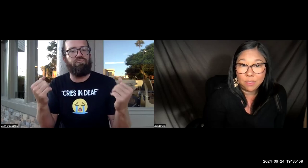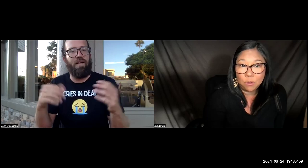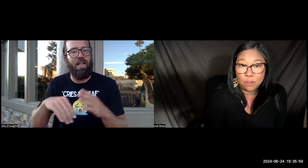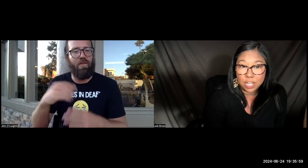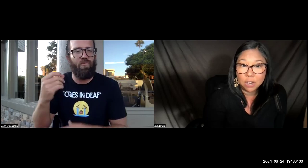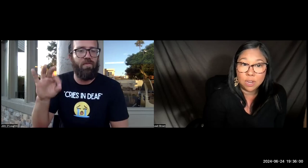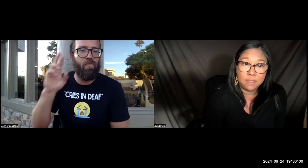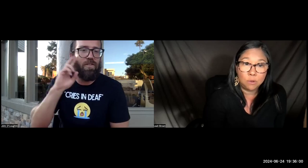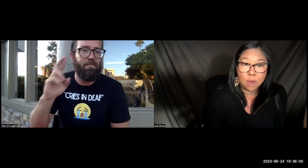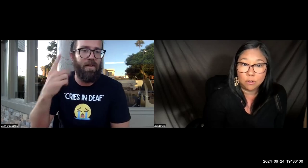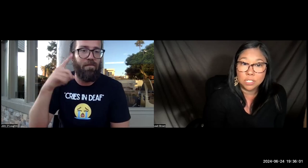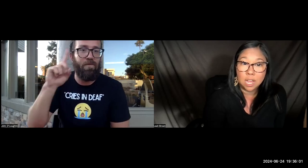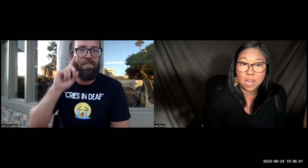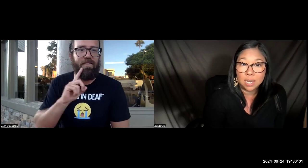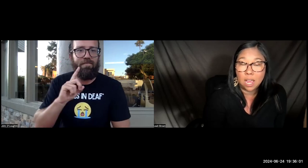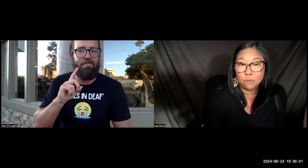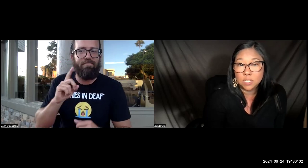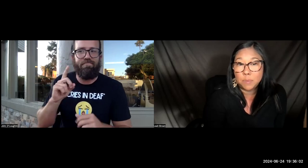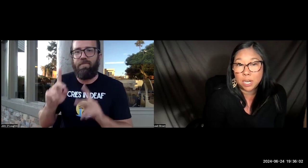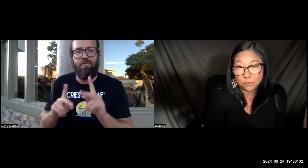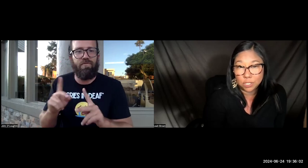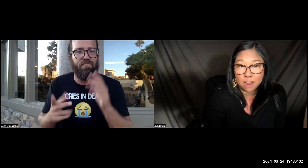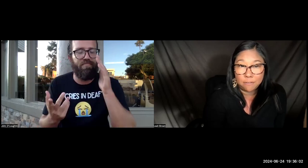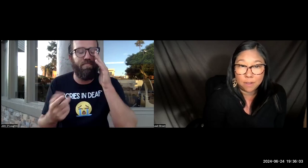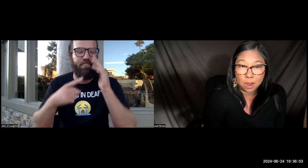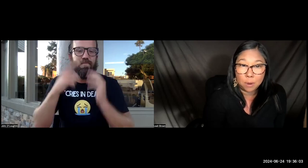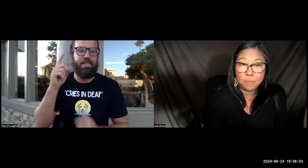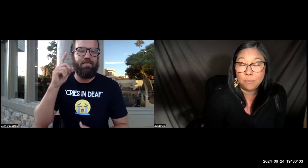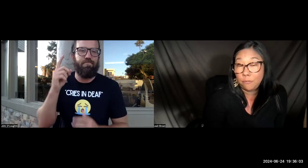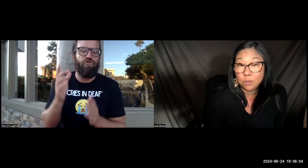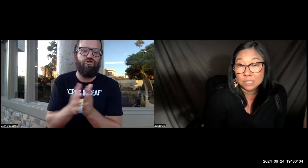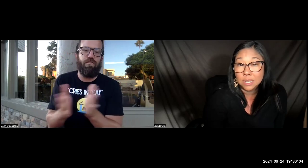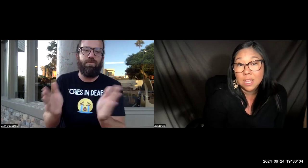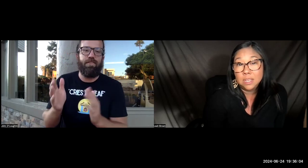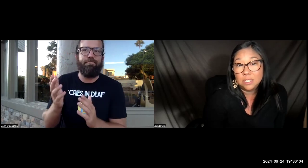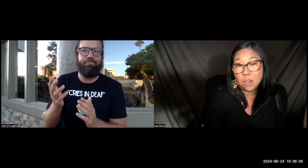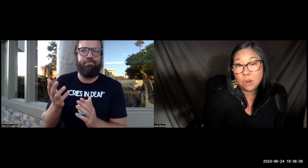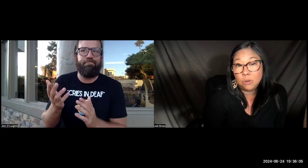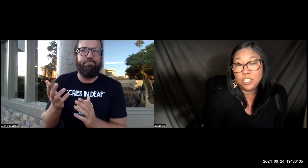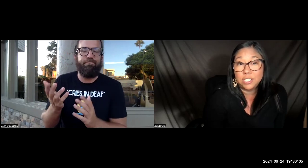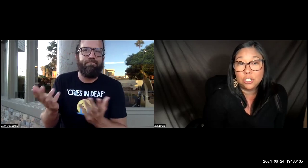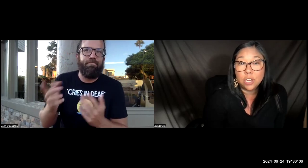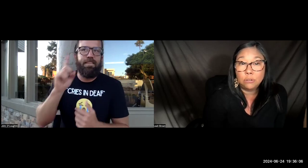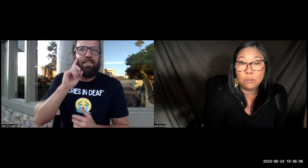though they're hearing, they would rather sign out of respect for deaf folks. So just in general,